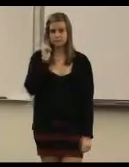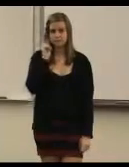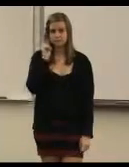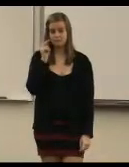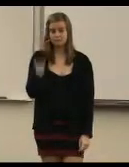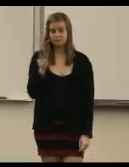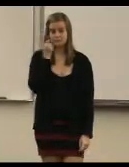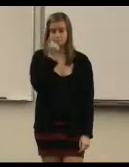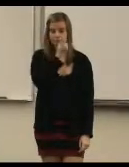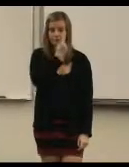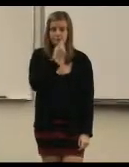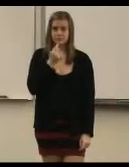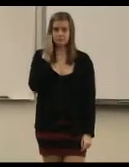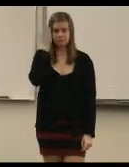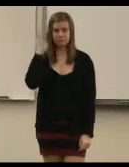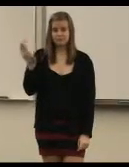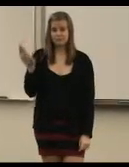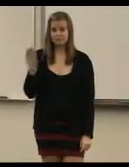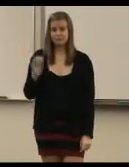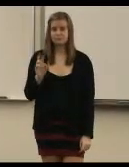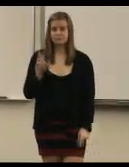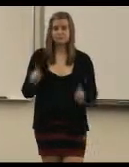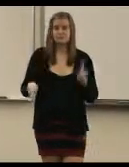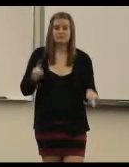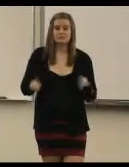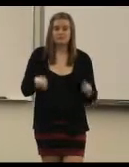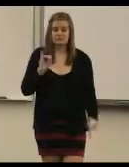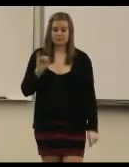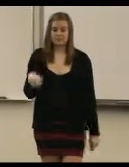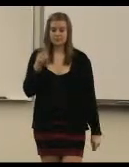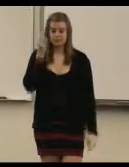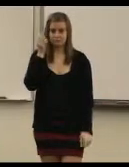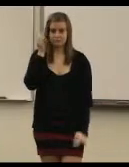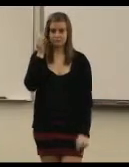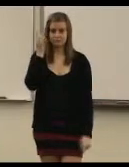Is it the look in your eyes, or is it this dancing juice?